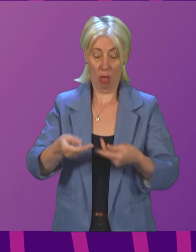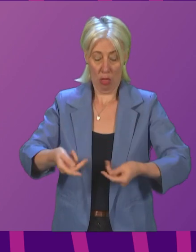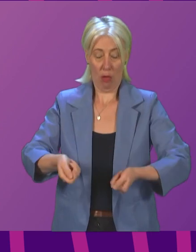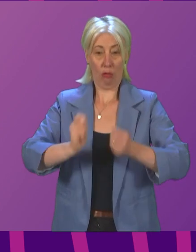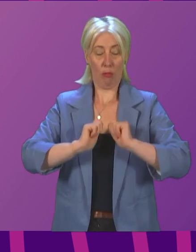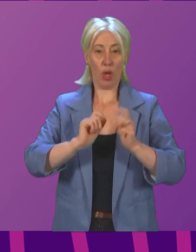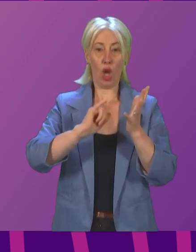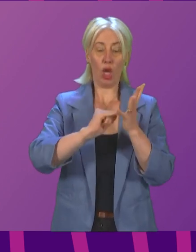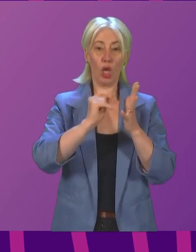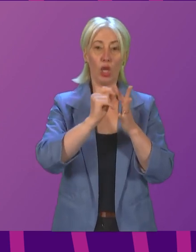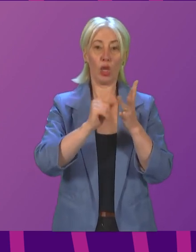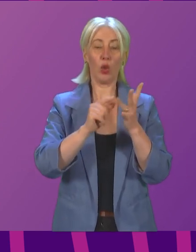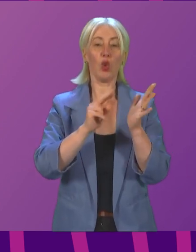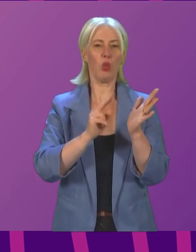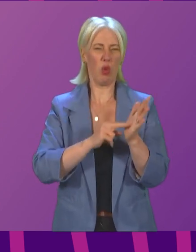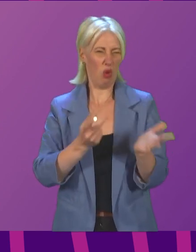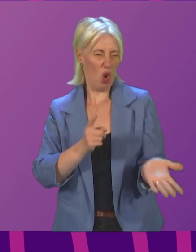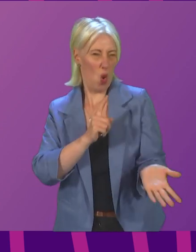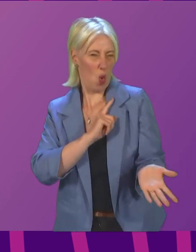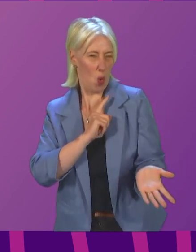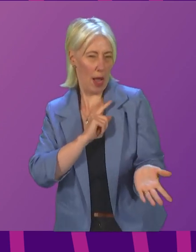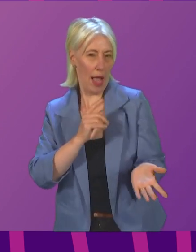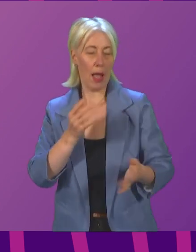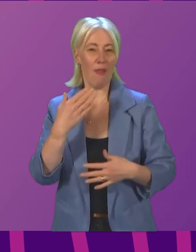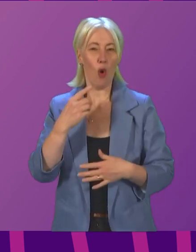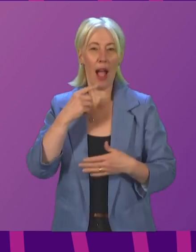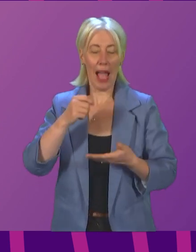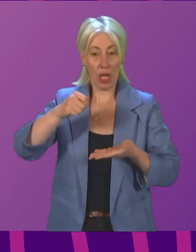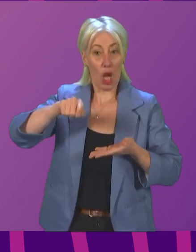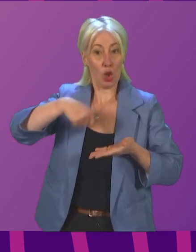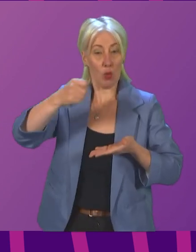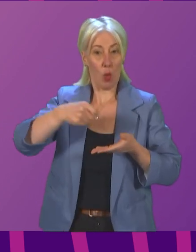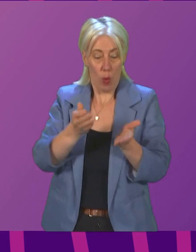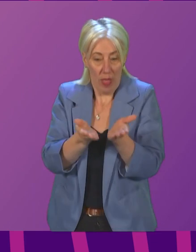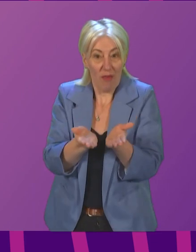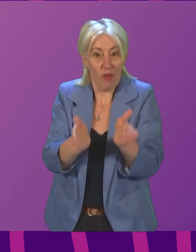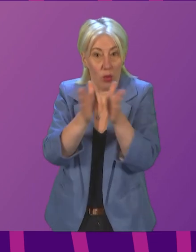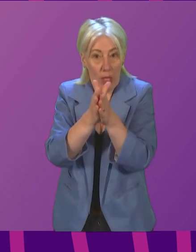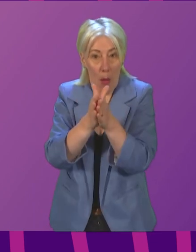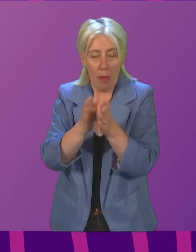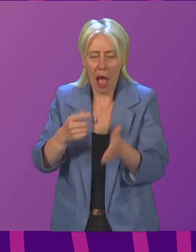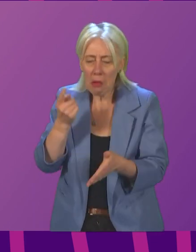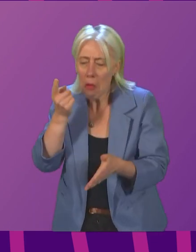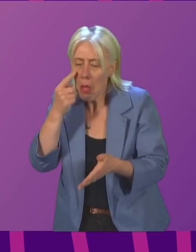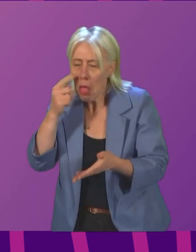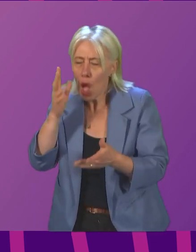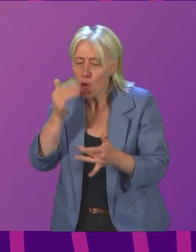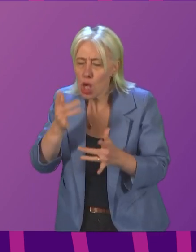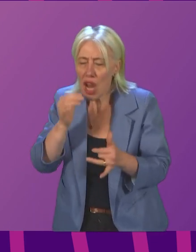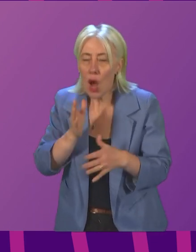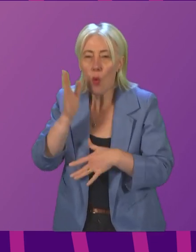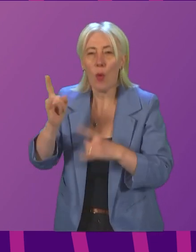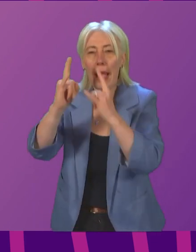given me because of the folding spoon I used to check the food the boys cooked when at camp. I took this very